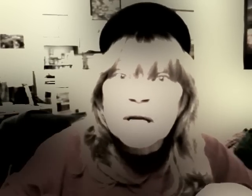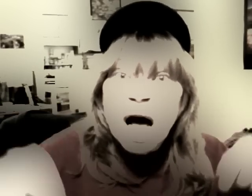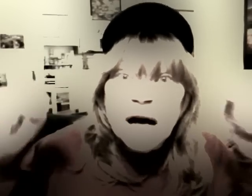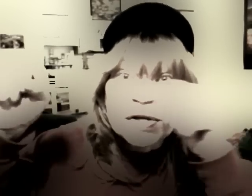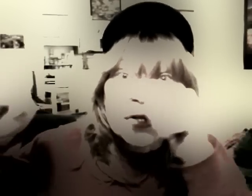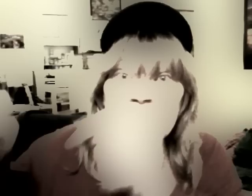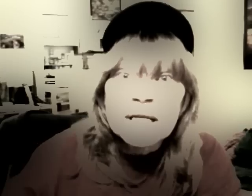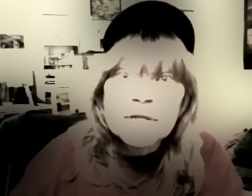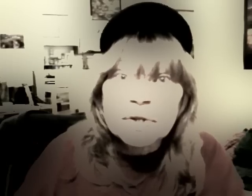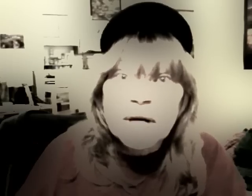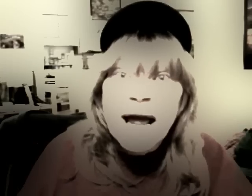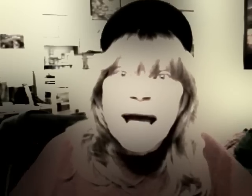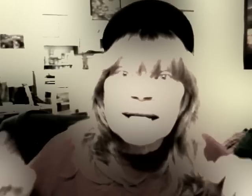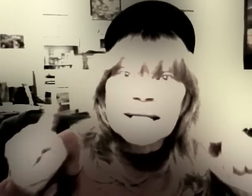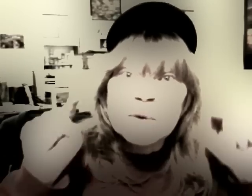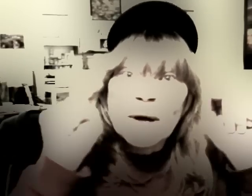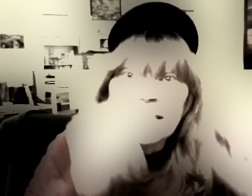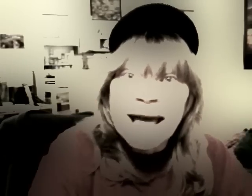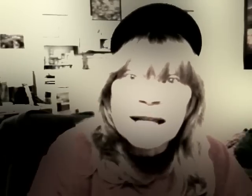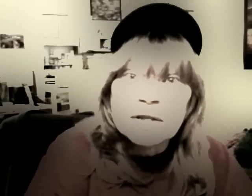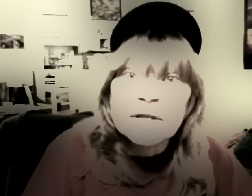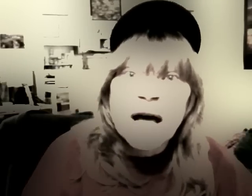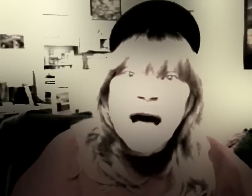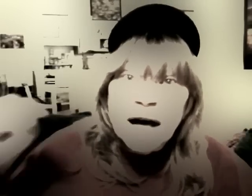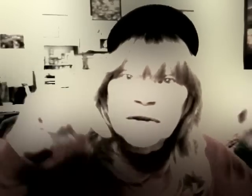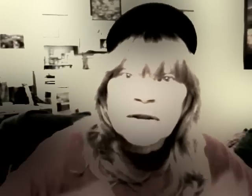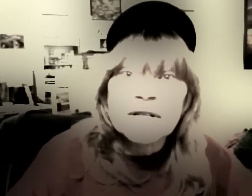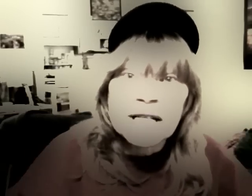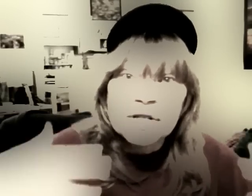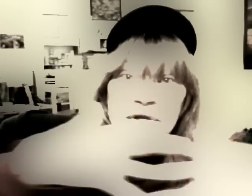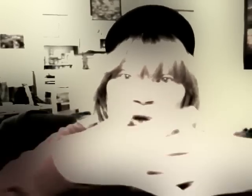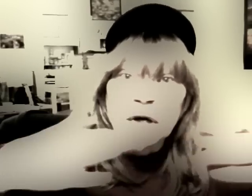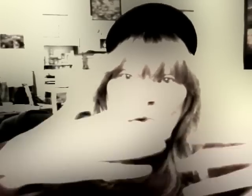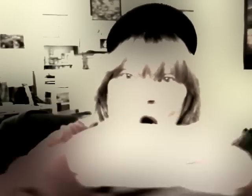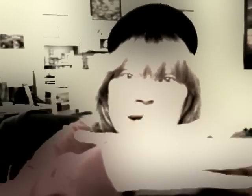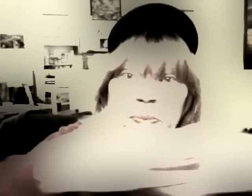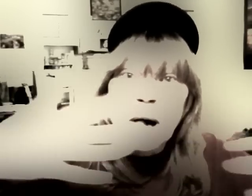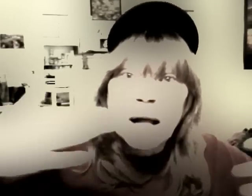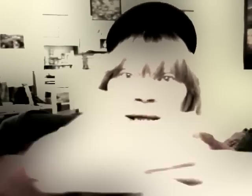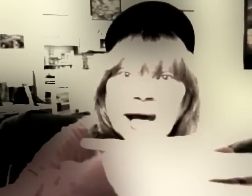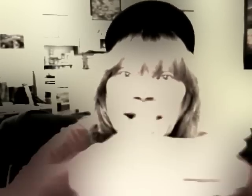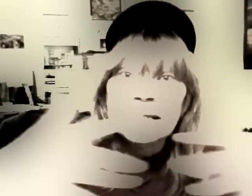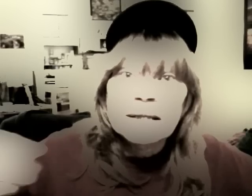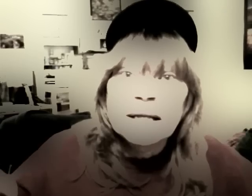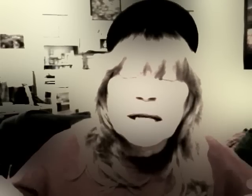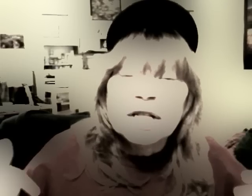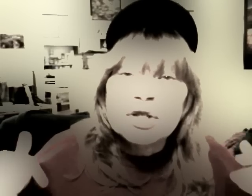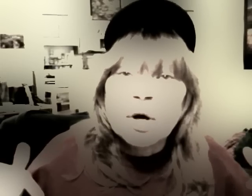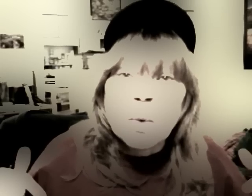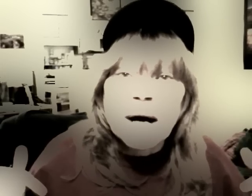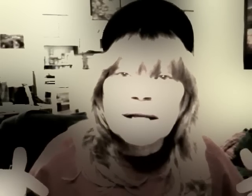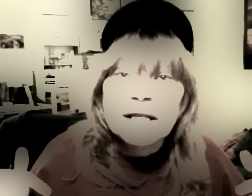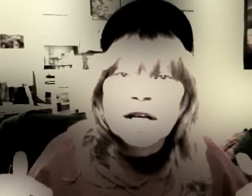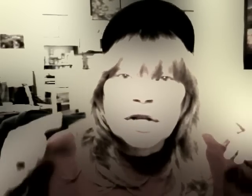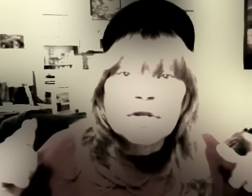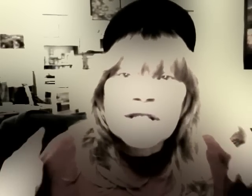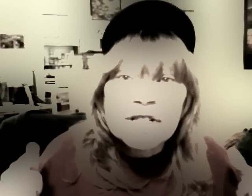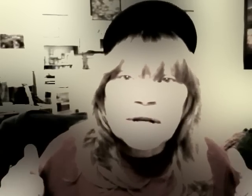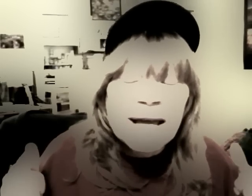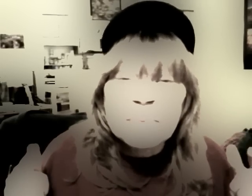under your teacher and to see what they learned under their teacher so you can cross-pollinate. Because you know what? Your teacher can't be